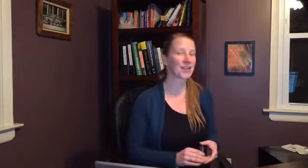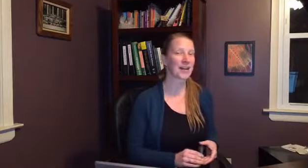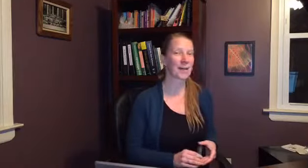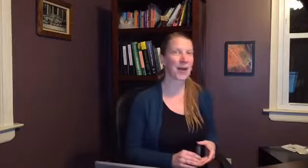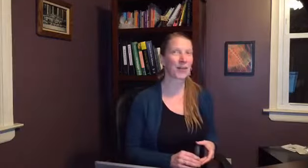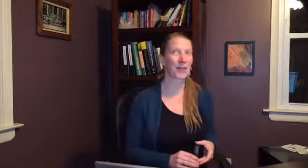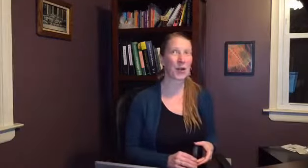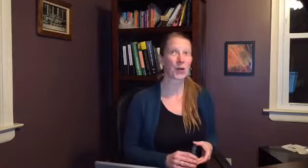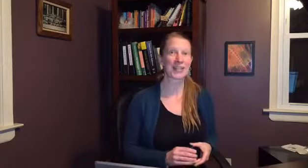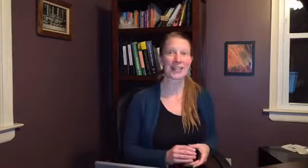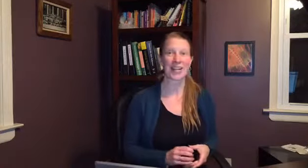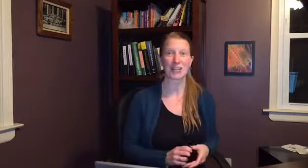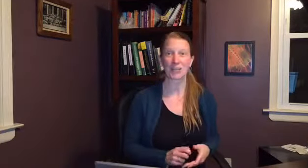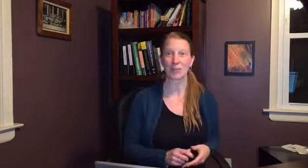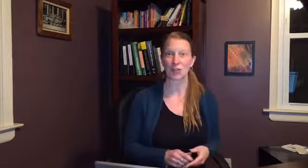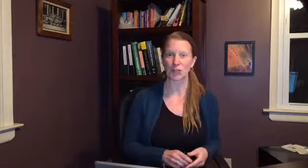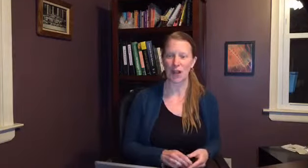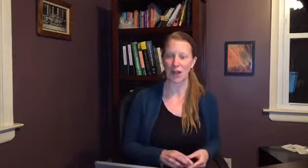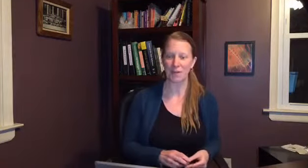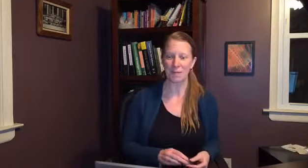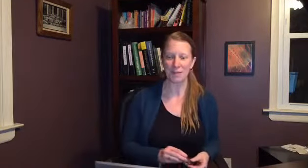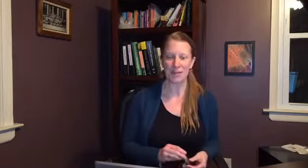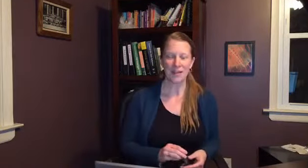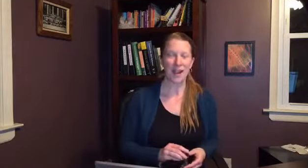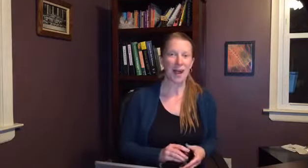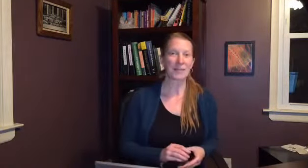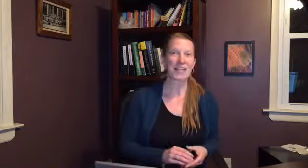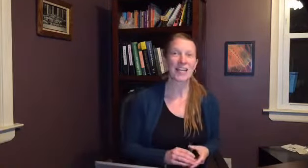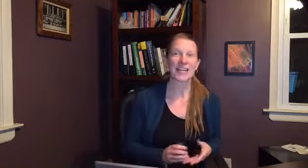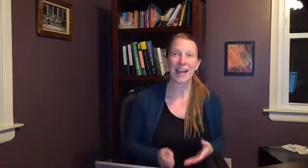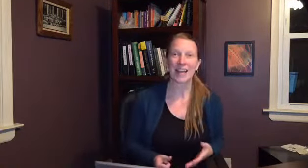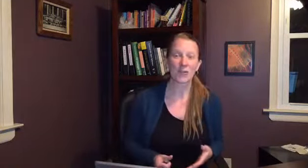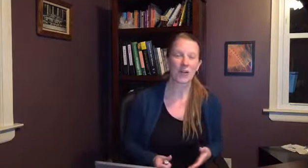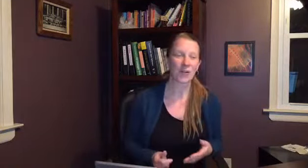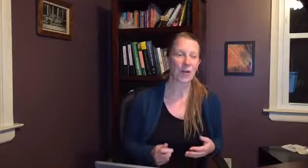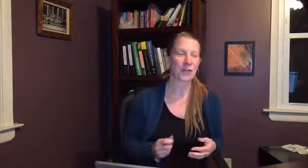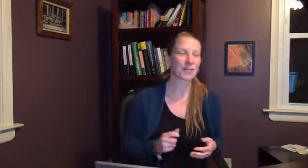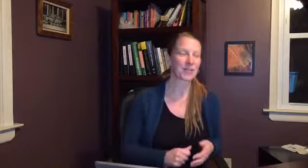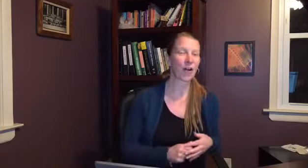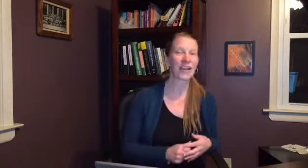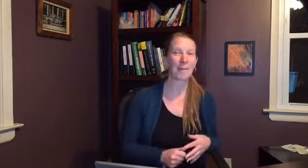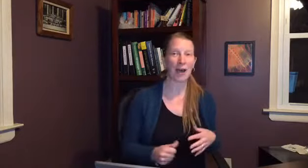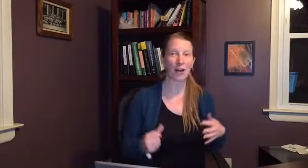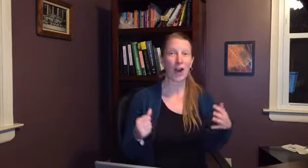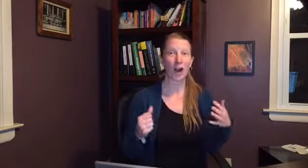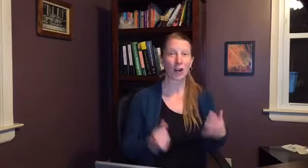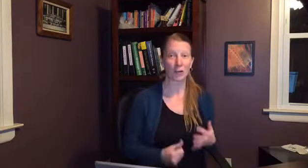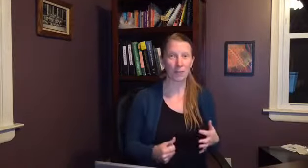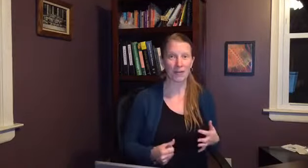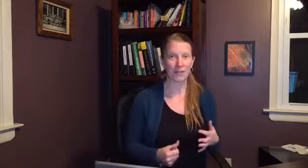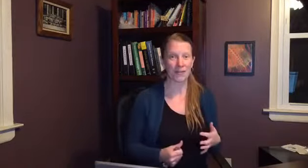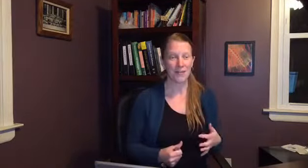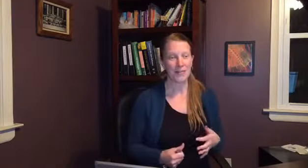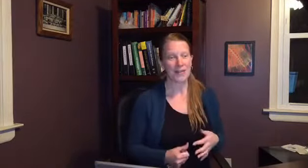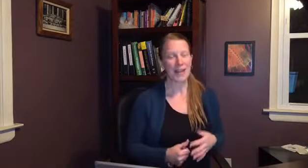on the go slash subscribe tonight we are going to be talking about herpes now